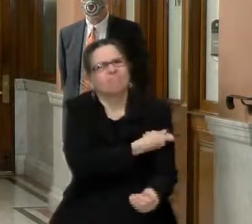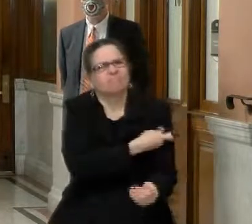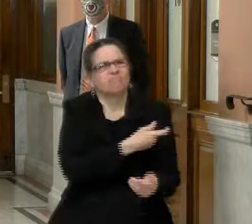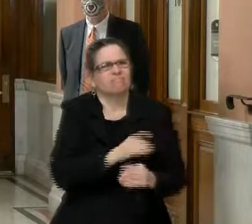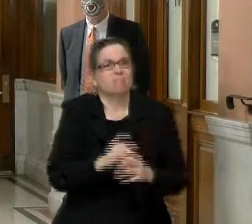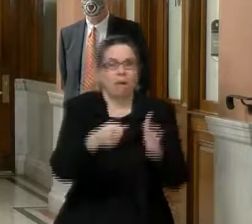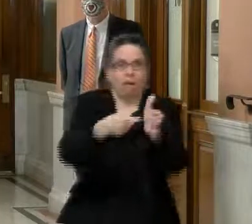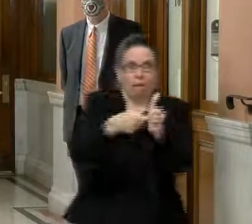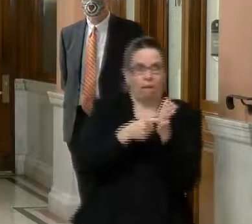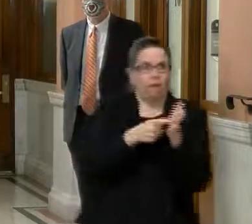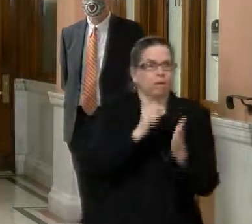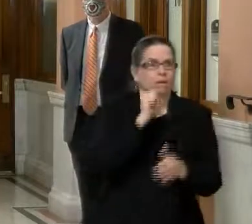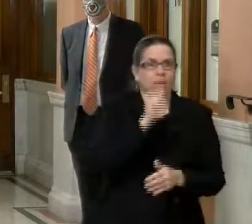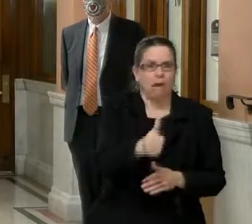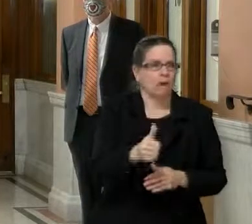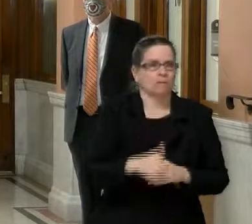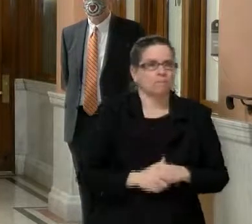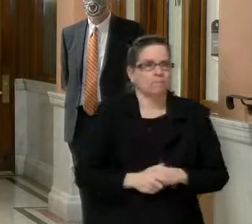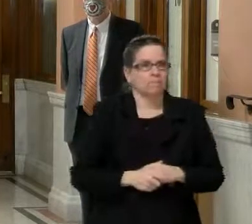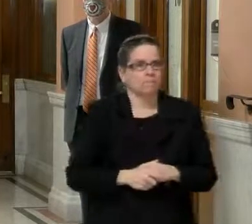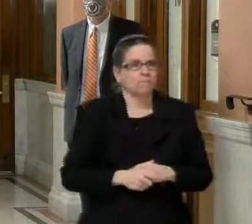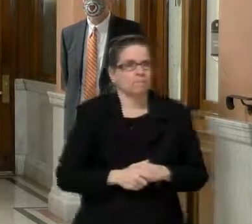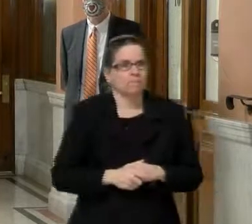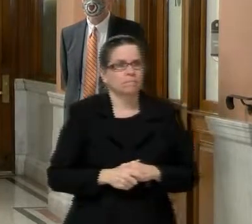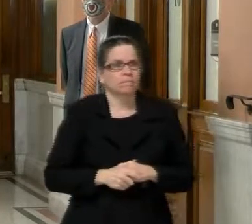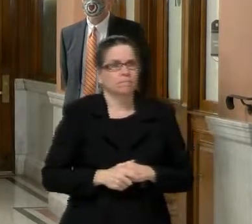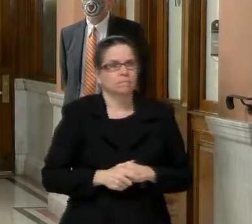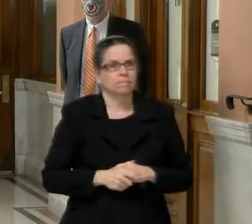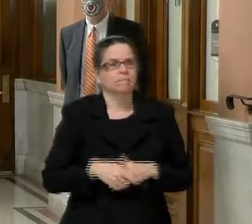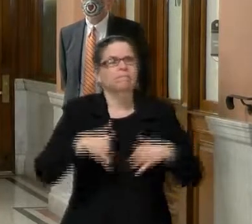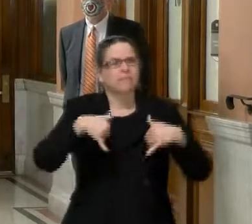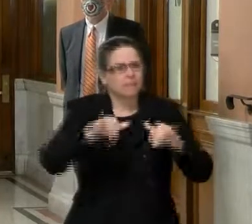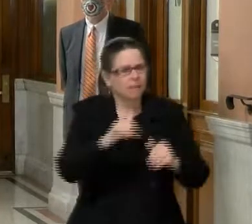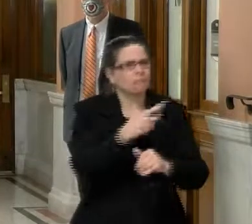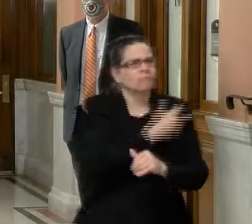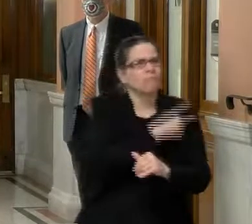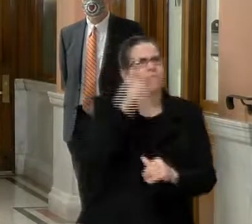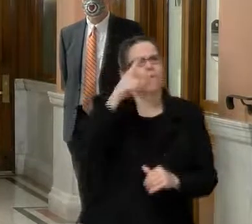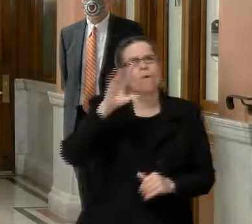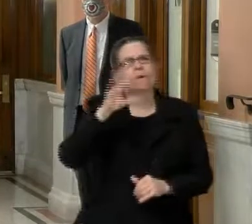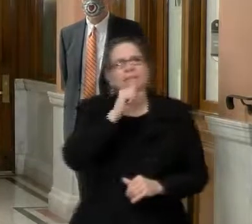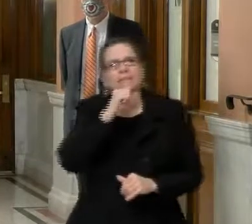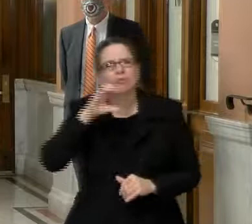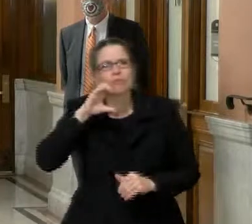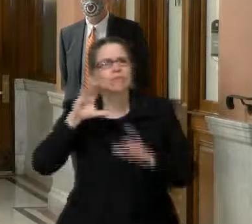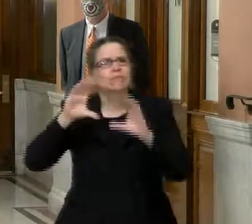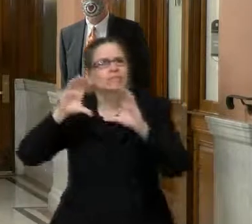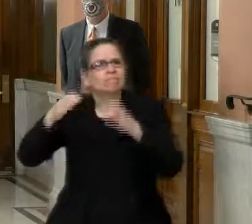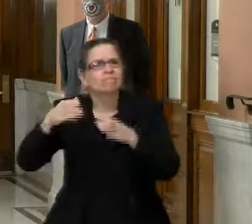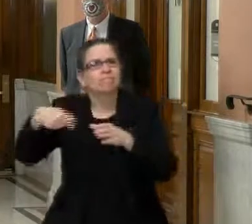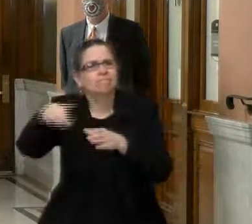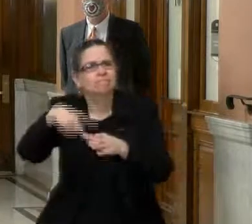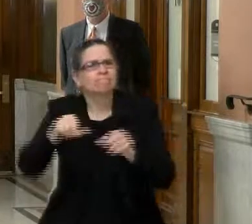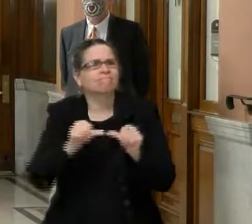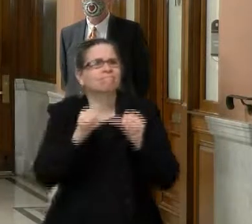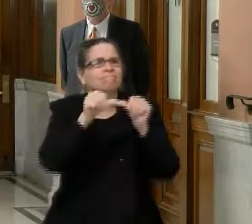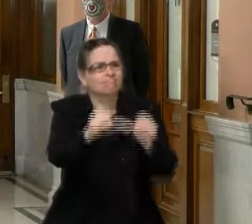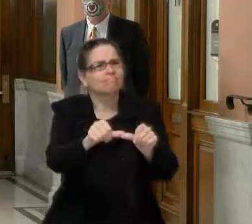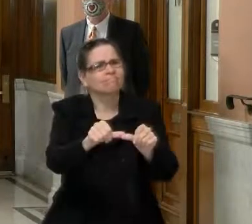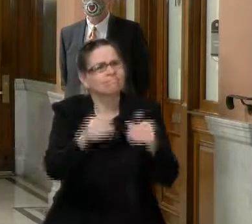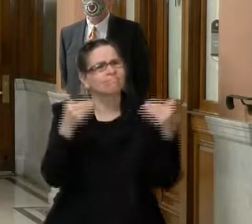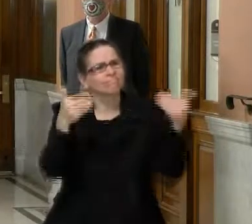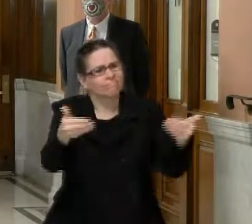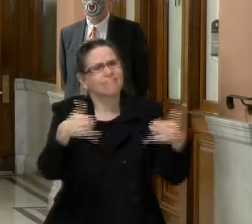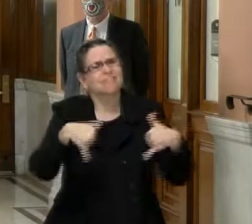public health, we're going to ask you to do this for our seniors and for our residents to get your, uh, your family vaccinating with the flu shot and still do that